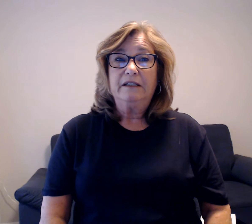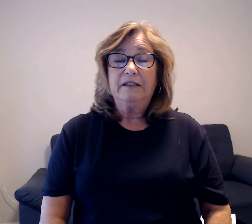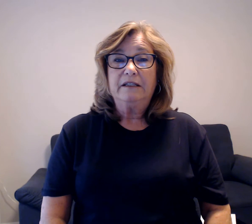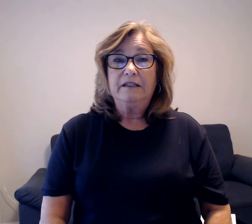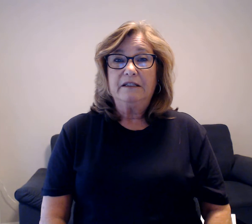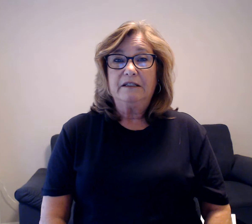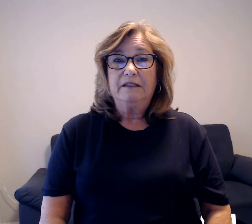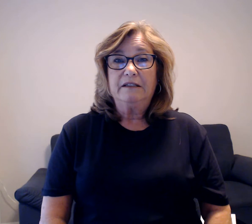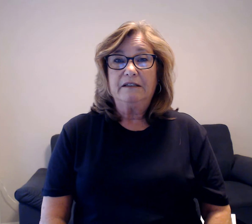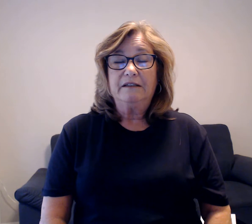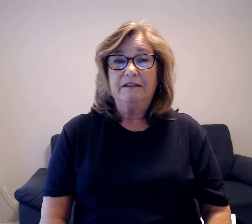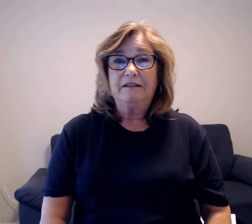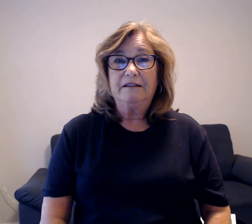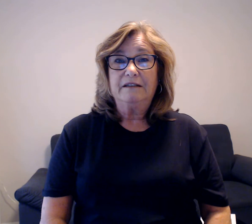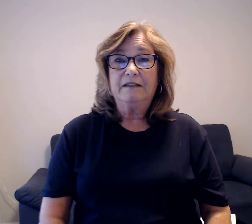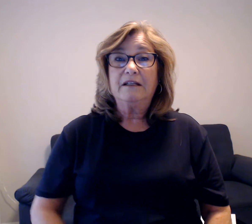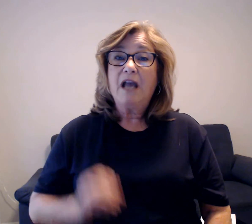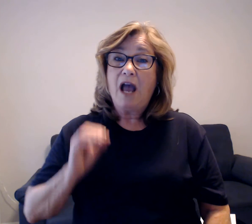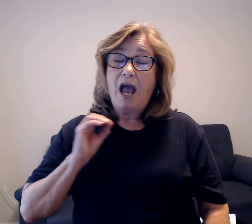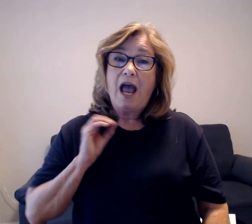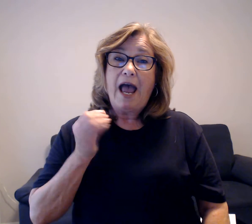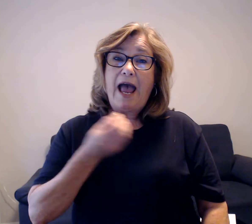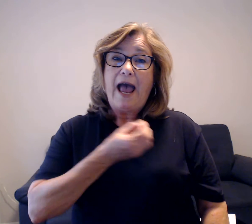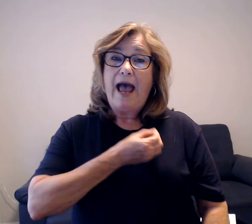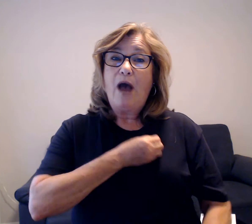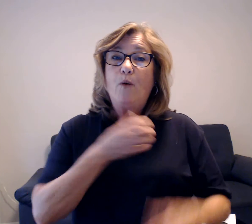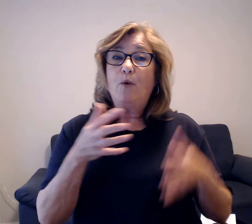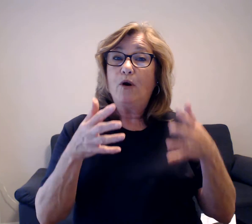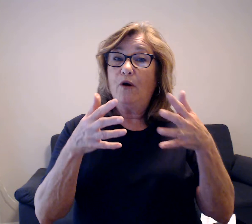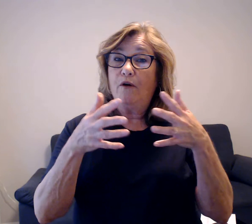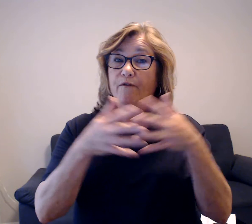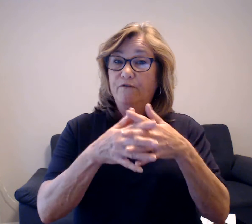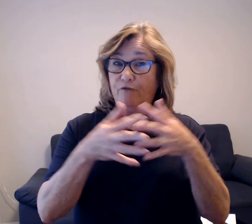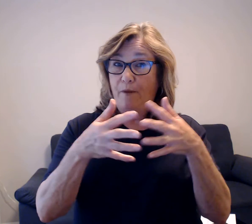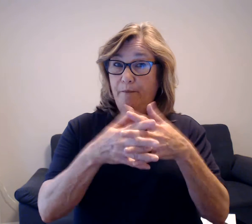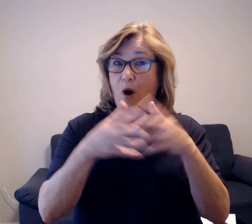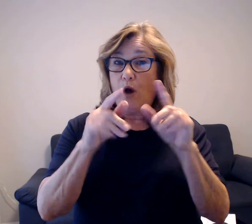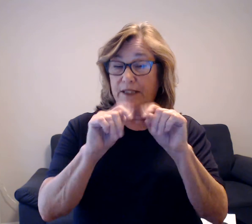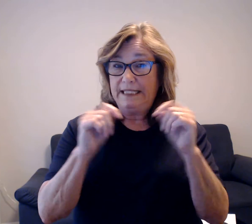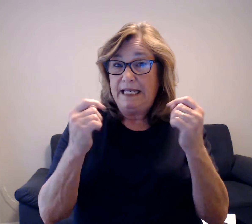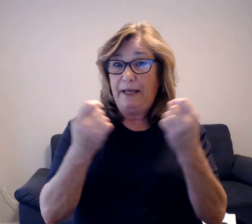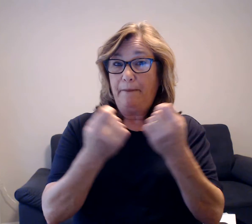Our football team has a barbecue tomorrow.